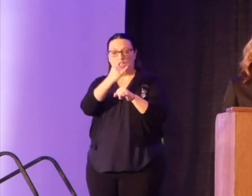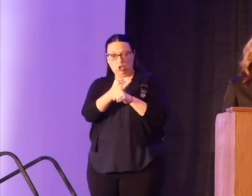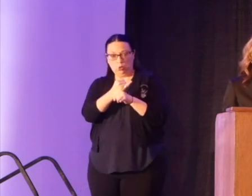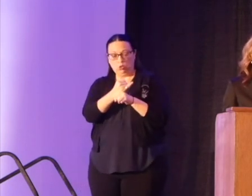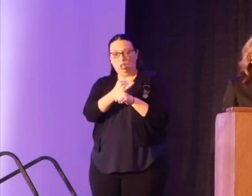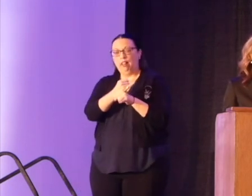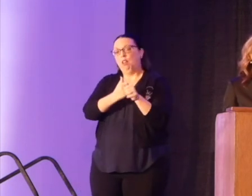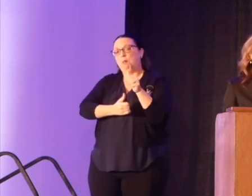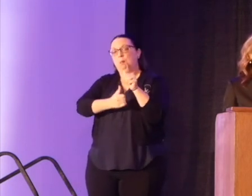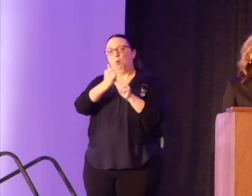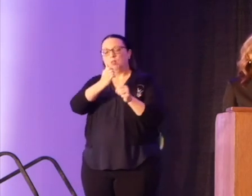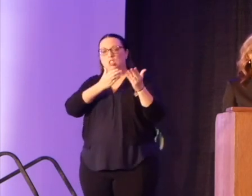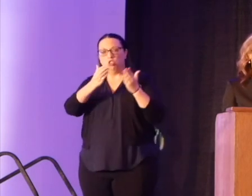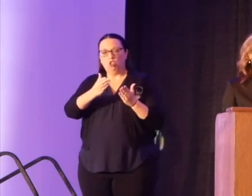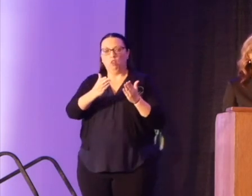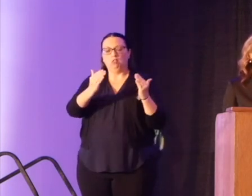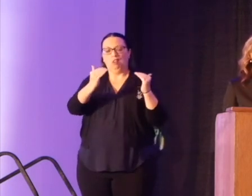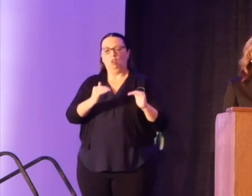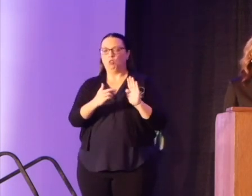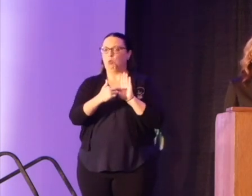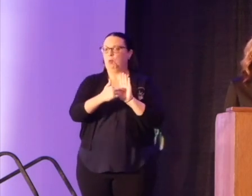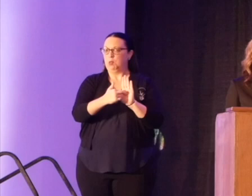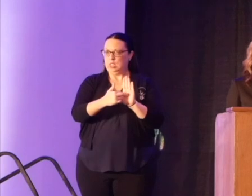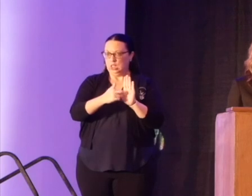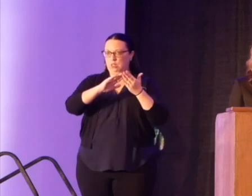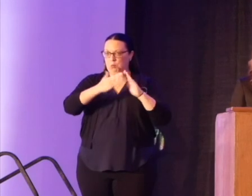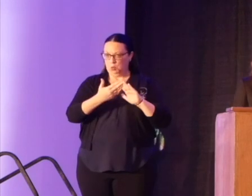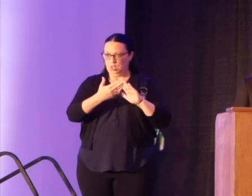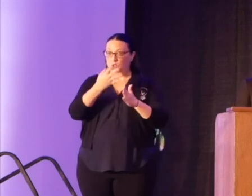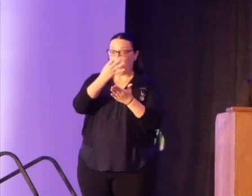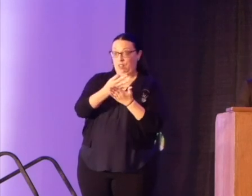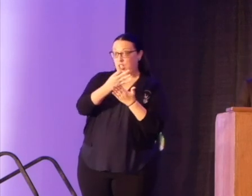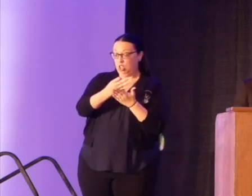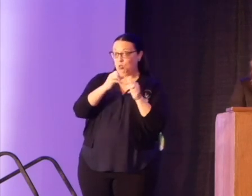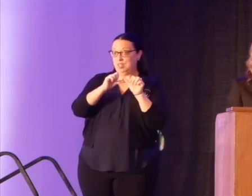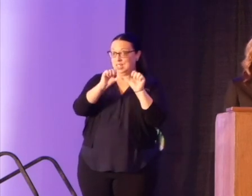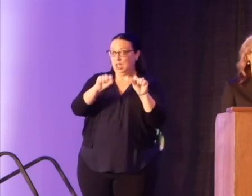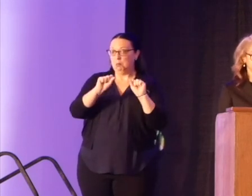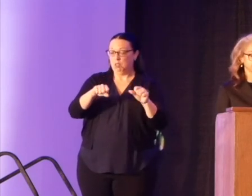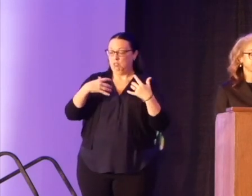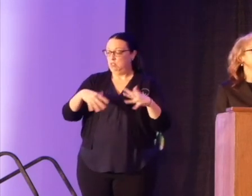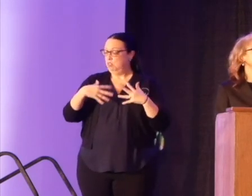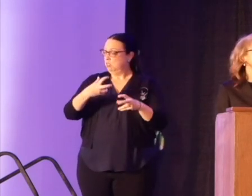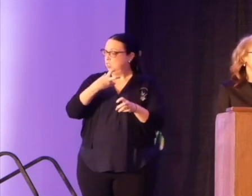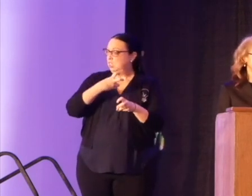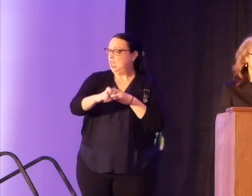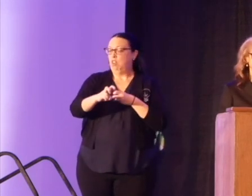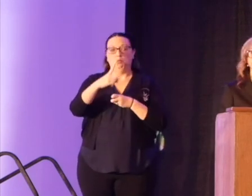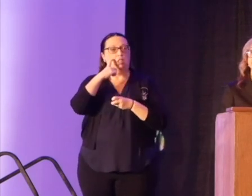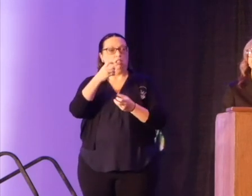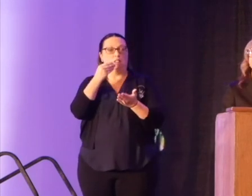underrepresented communities to financial sustainability is a bleak enterprise given the current funding